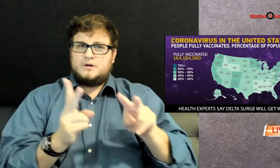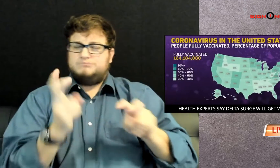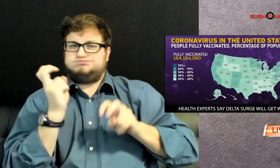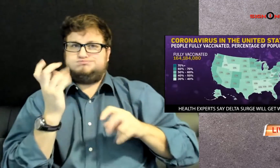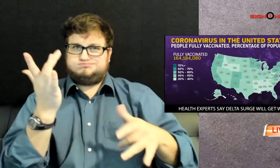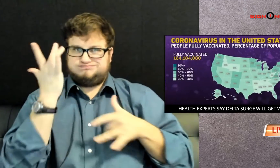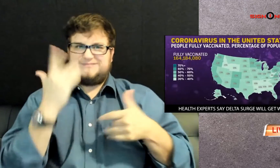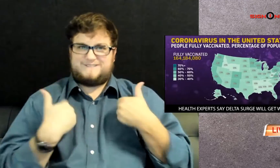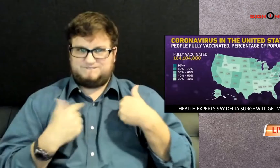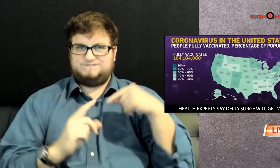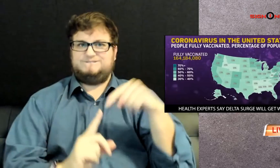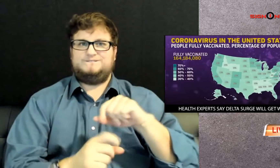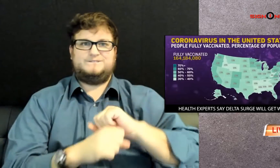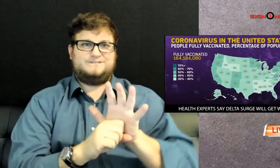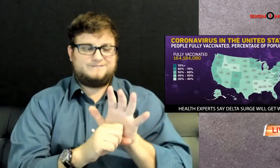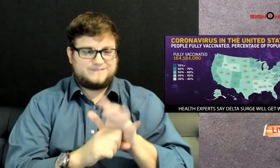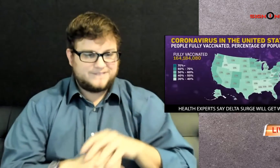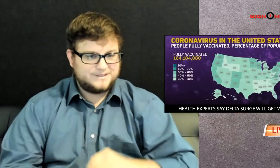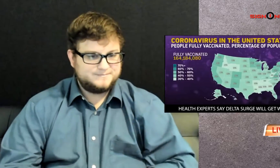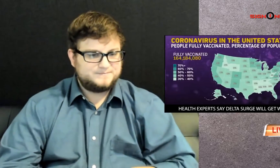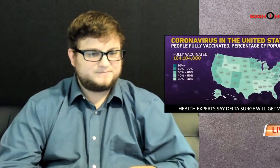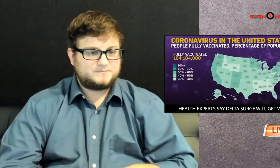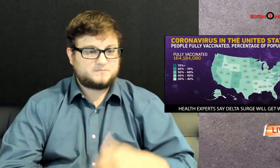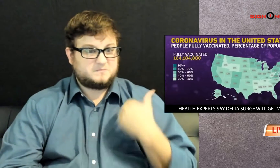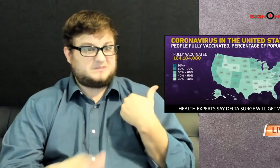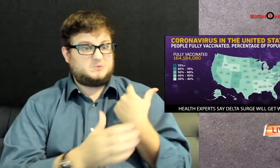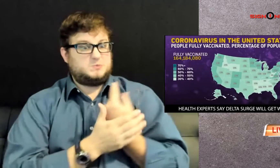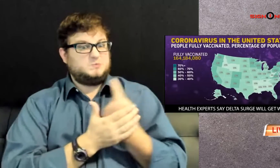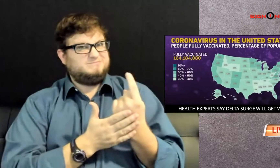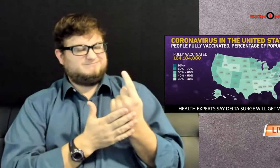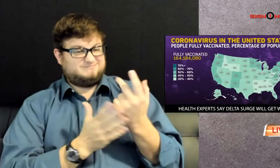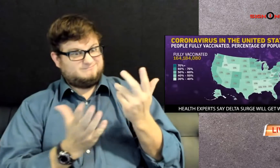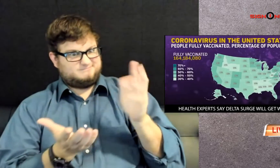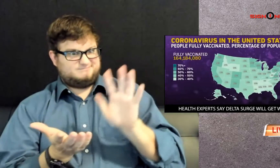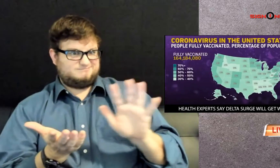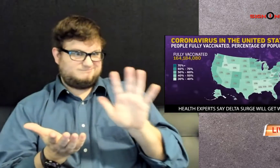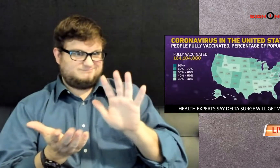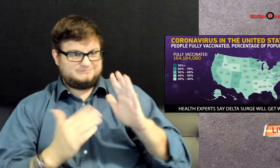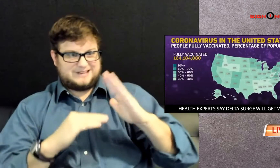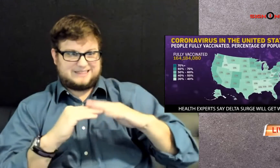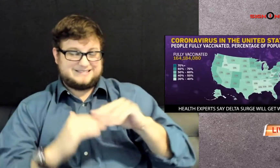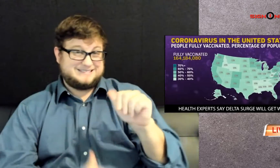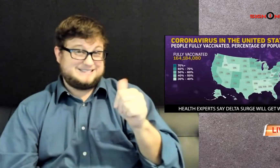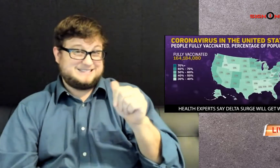in every state across the nation by at least 10% over the past week.